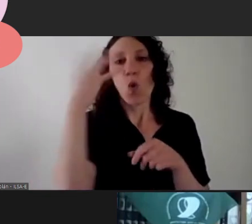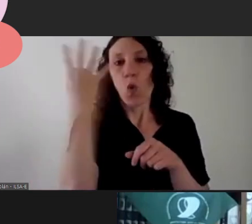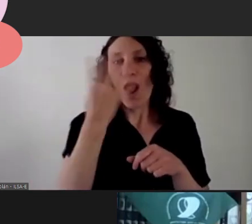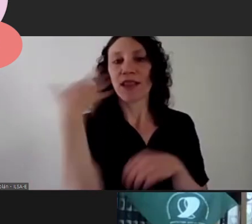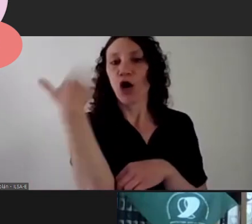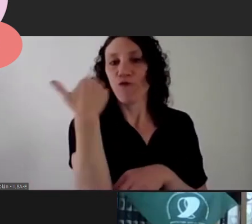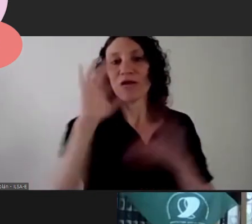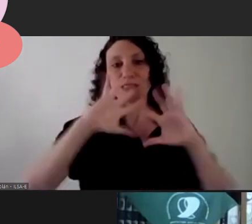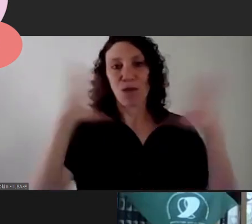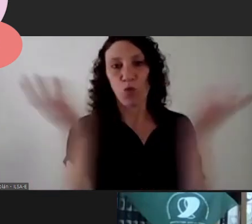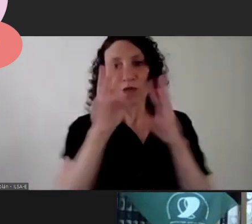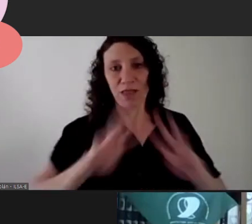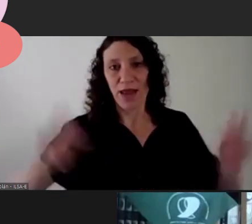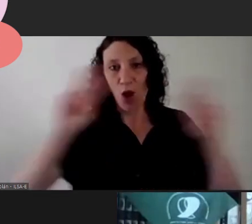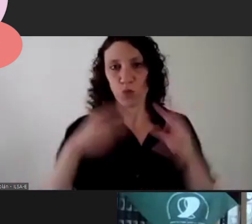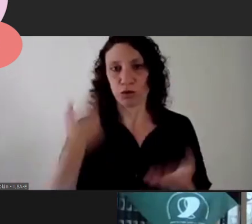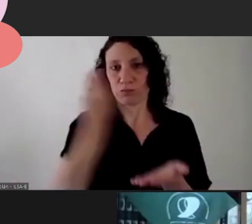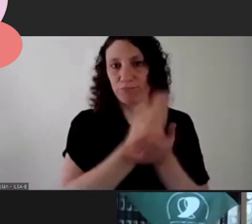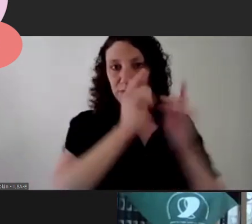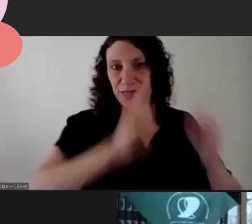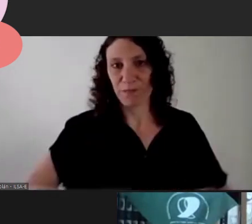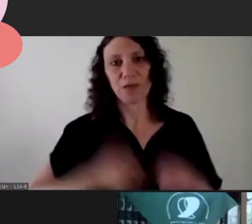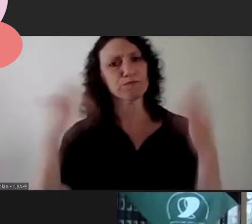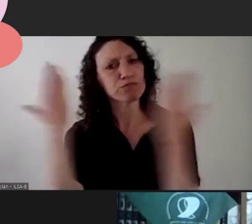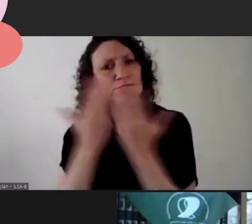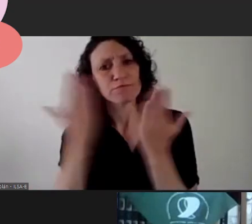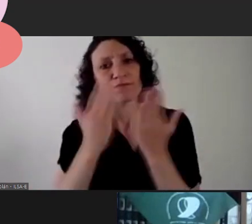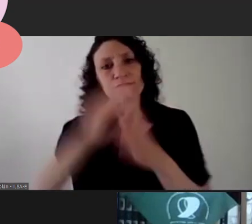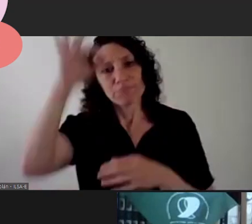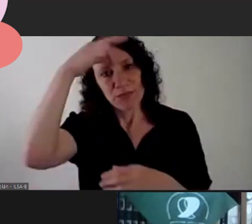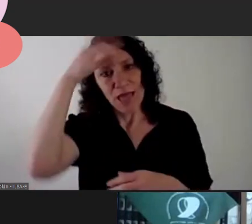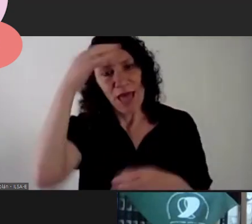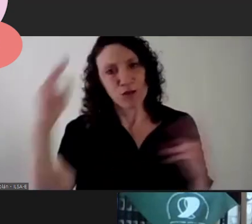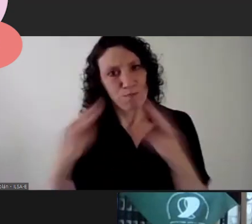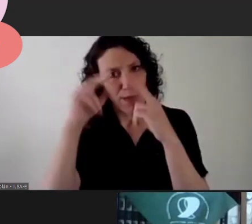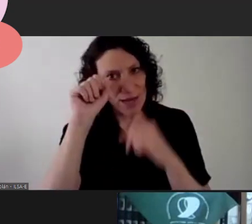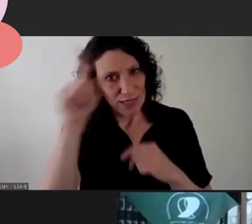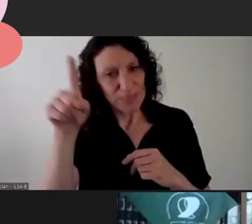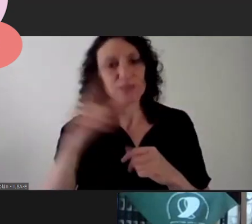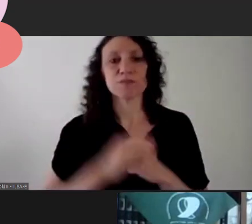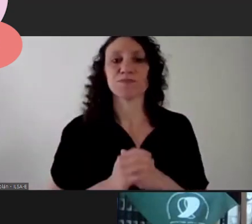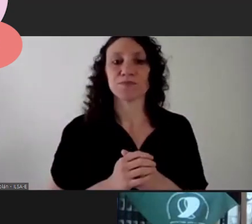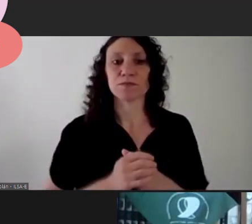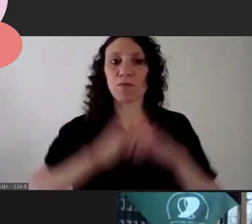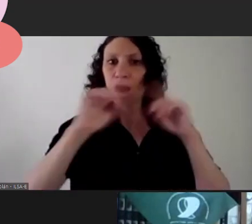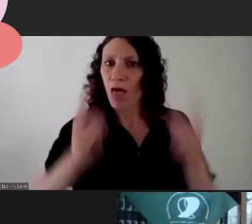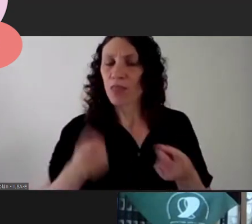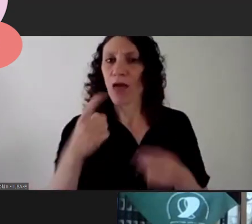on women organized by the united nations she studied drama in paris and she also